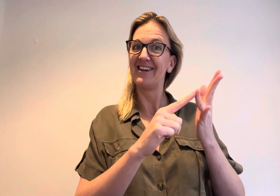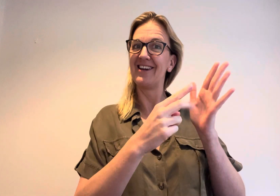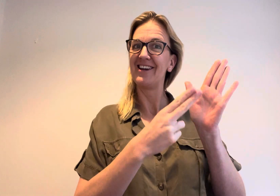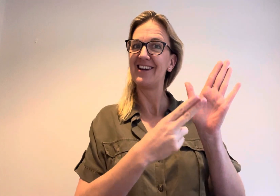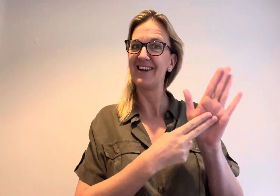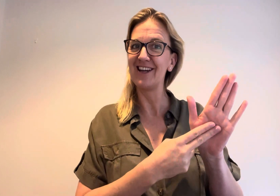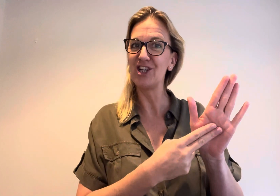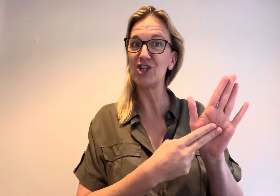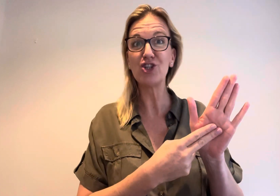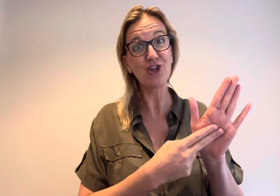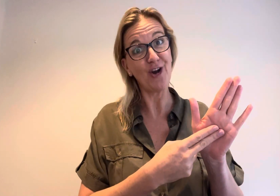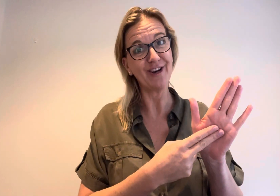John